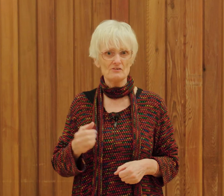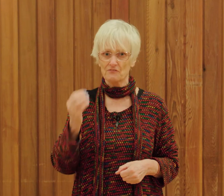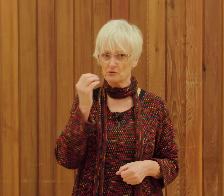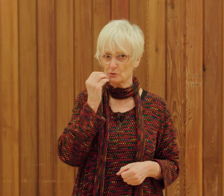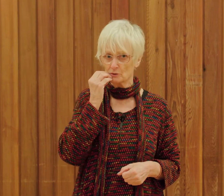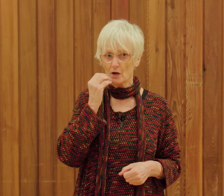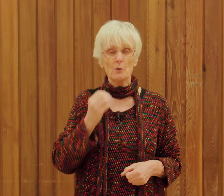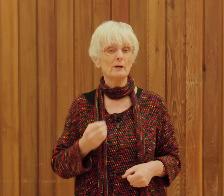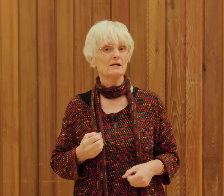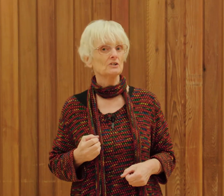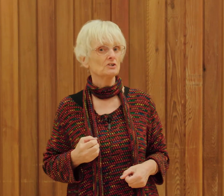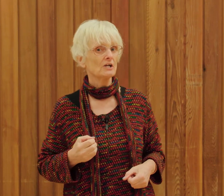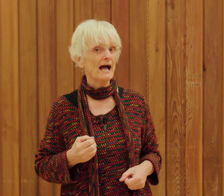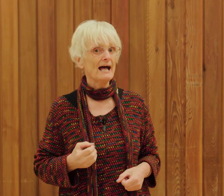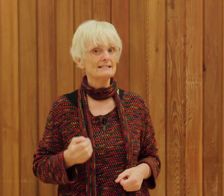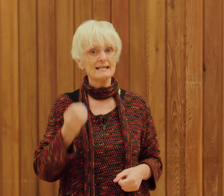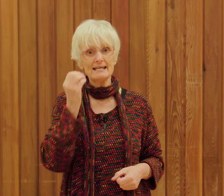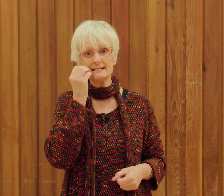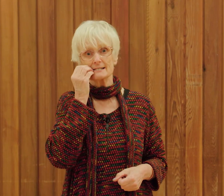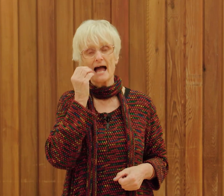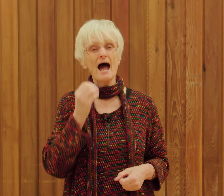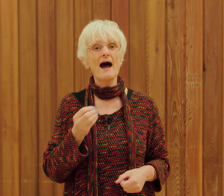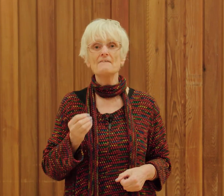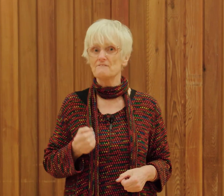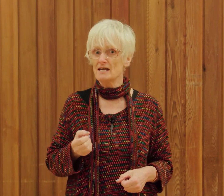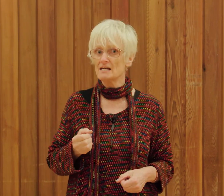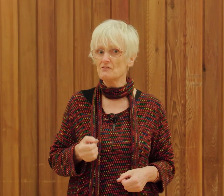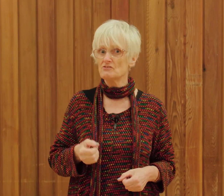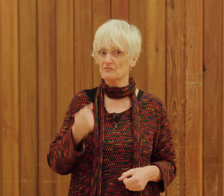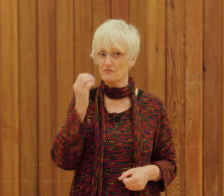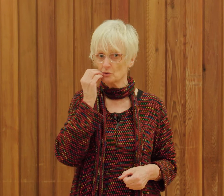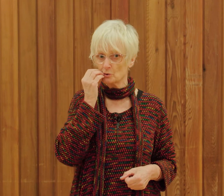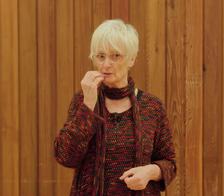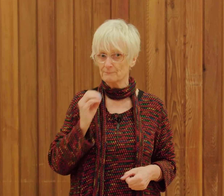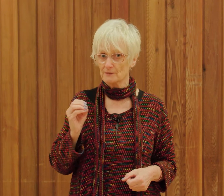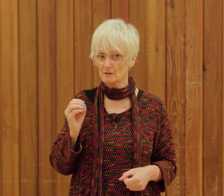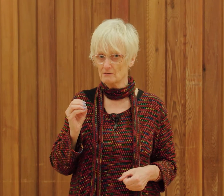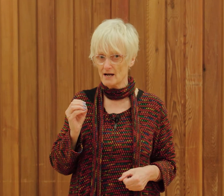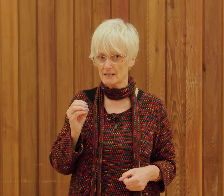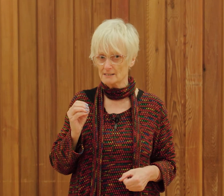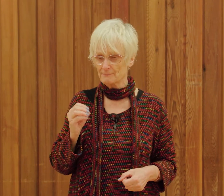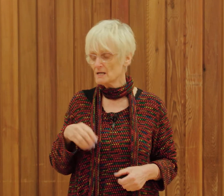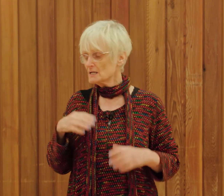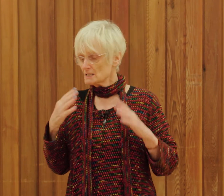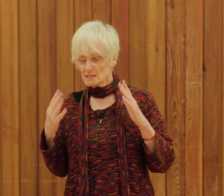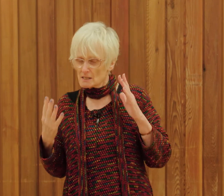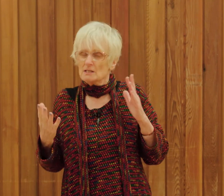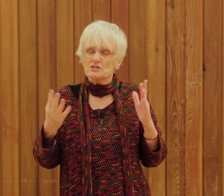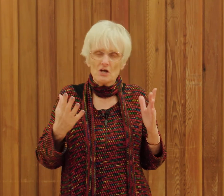food we can cook and eat our favorite food all right so